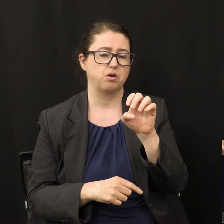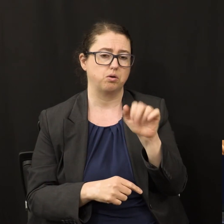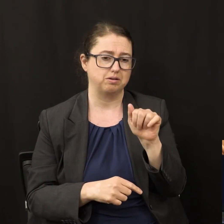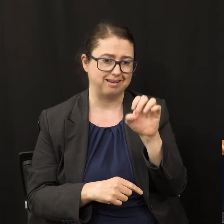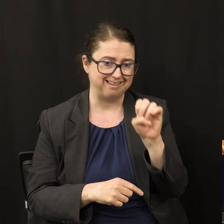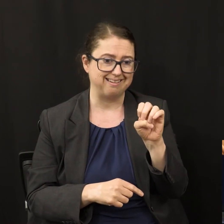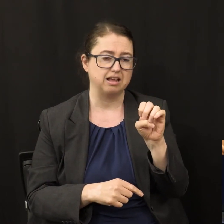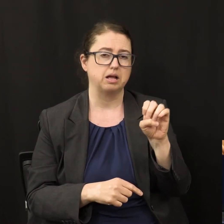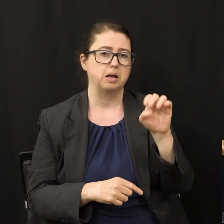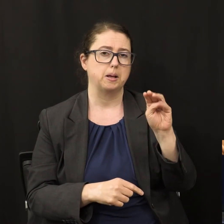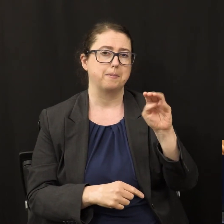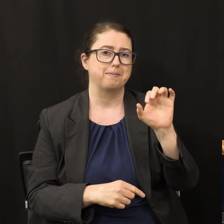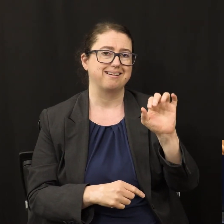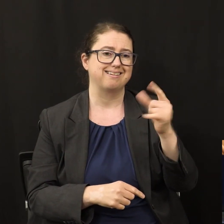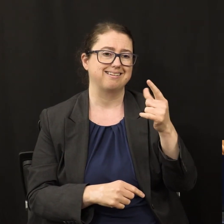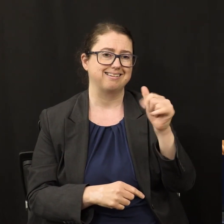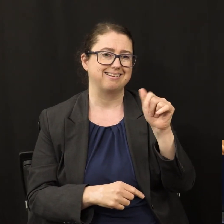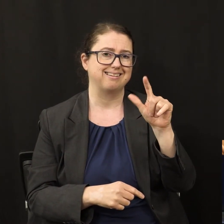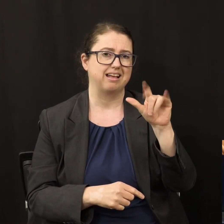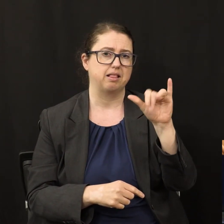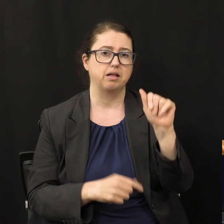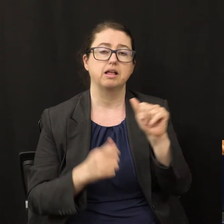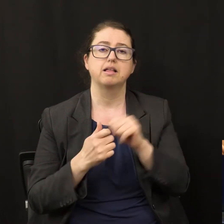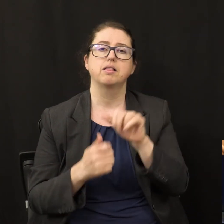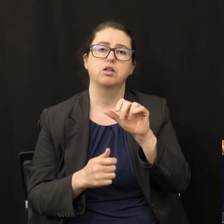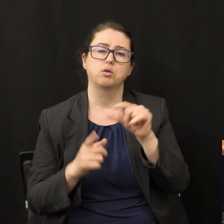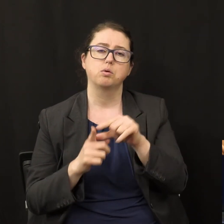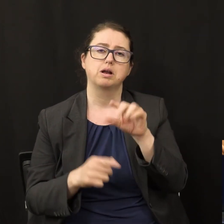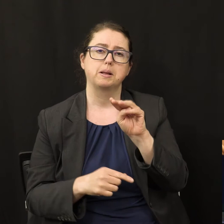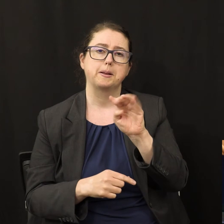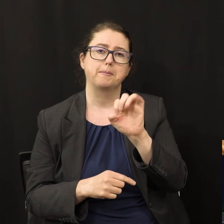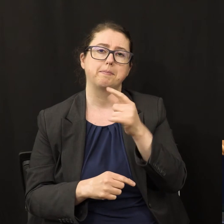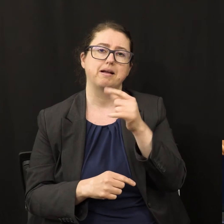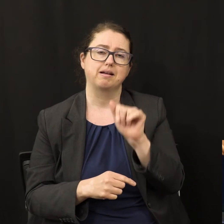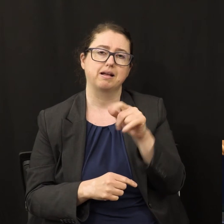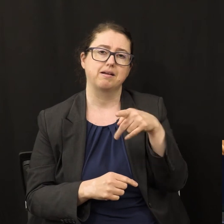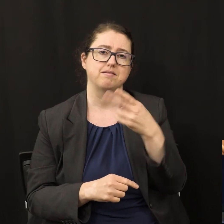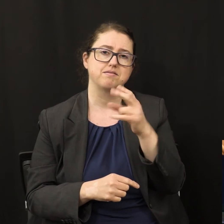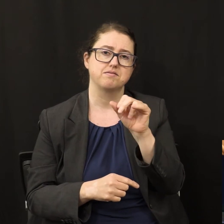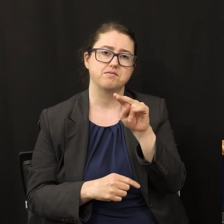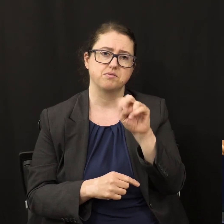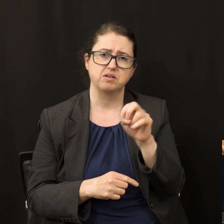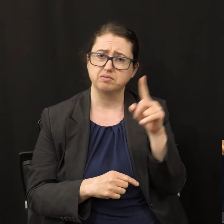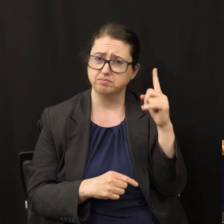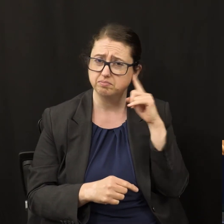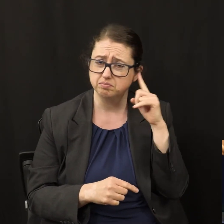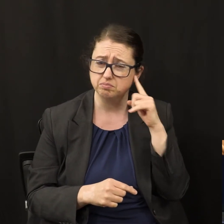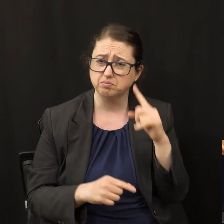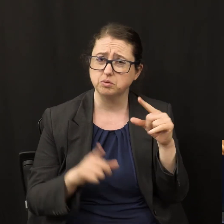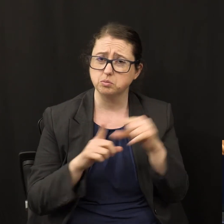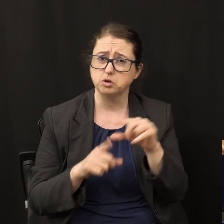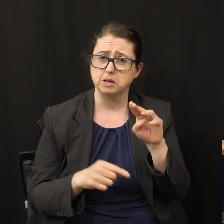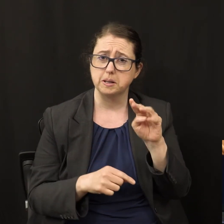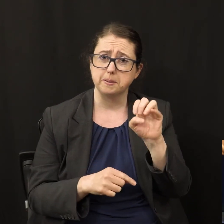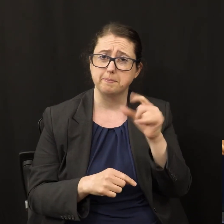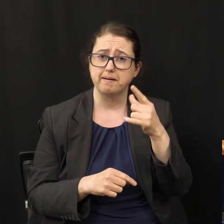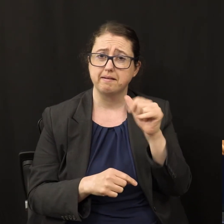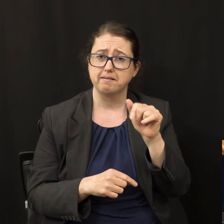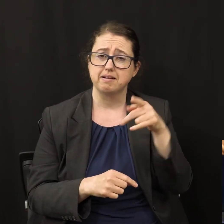where we get the word megaphone from. Now, have you ever heard a megaphone? It's shrill.